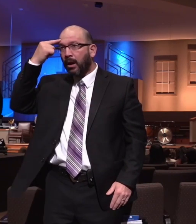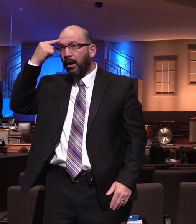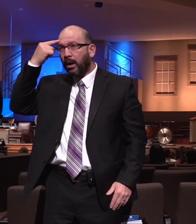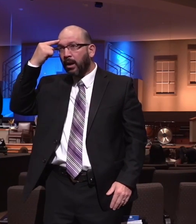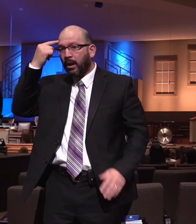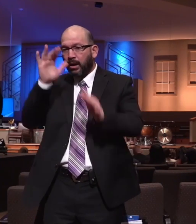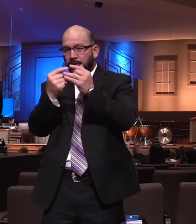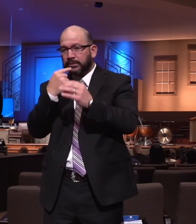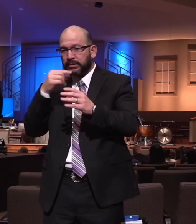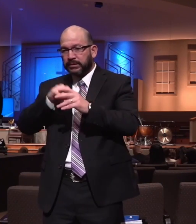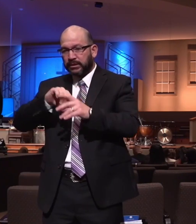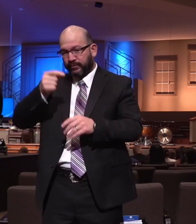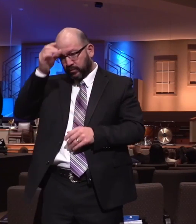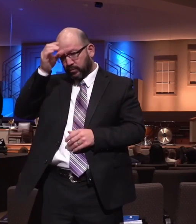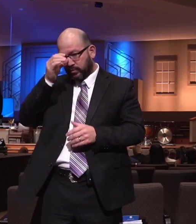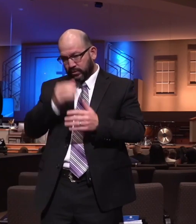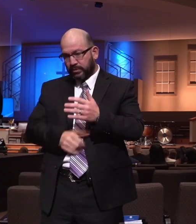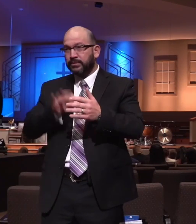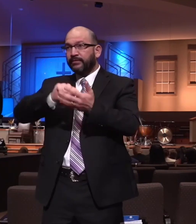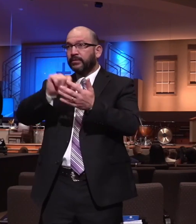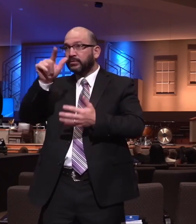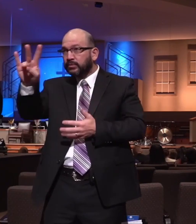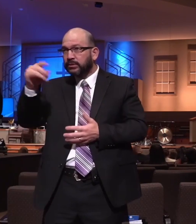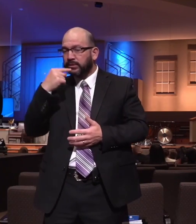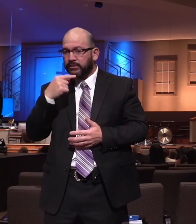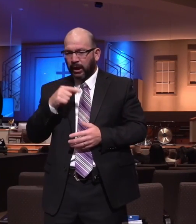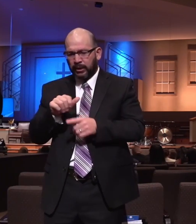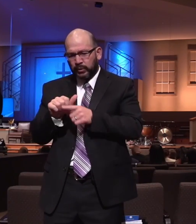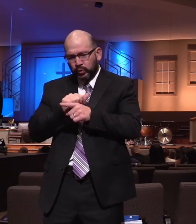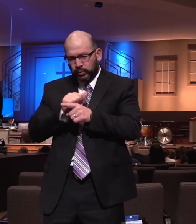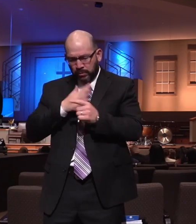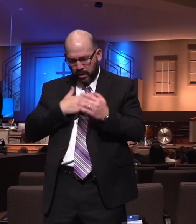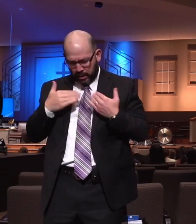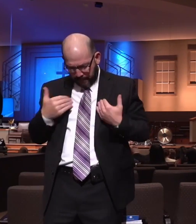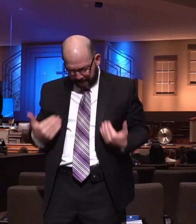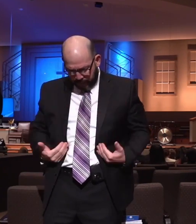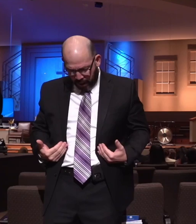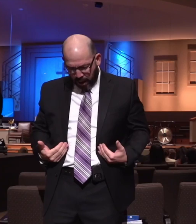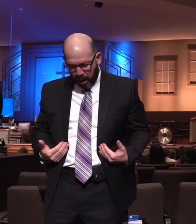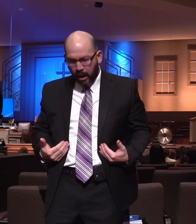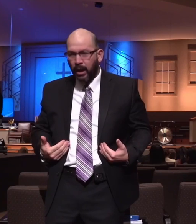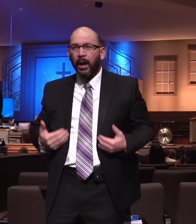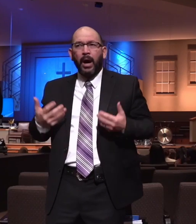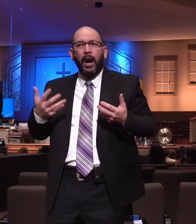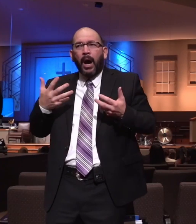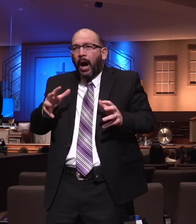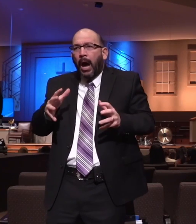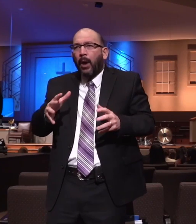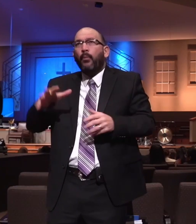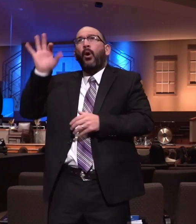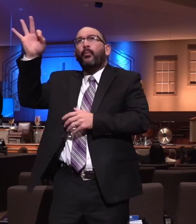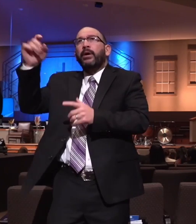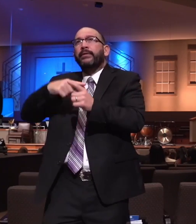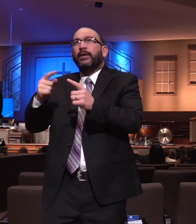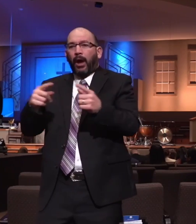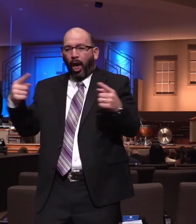in 1 Corinthians 9, 27, But I keep under my body and bring it into subjection, lest that by any means when I have preached to others, I myself should be a castaway.